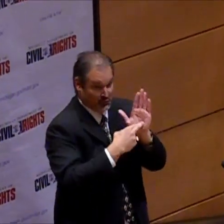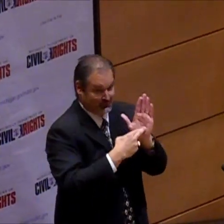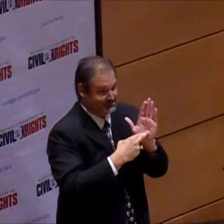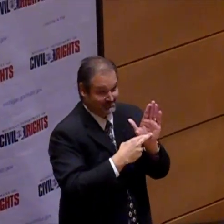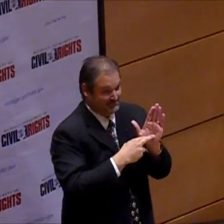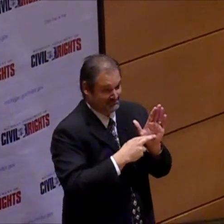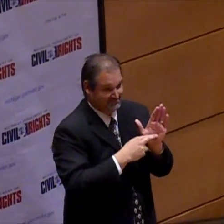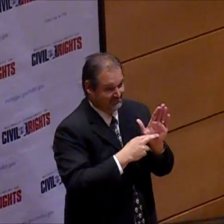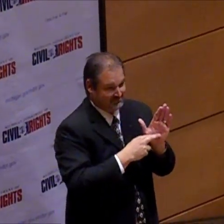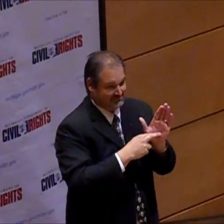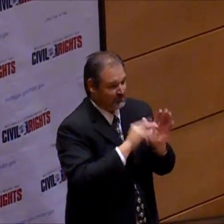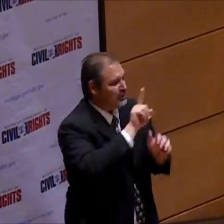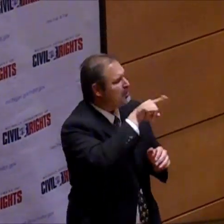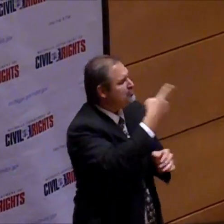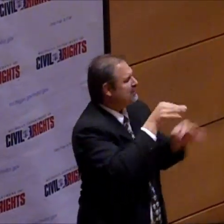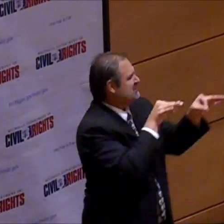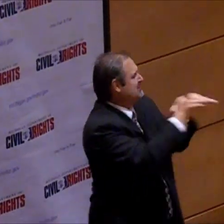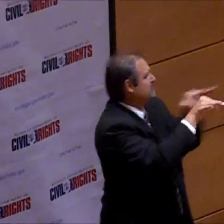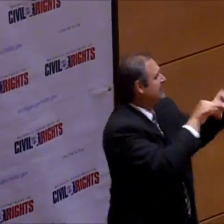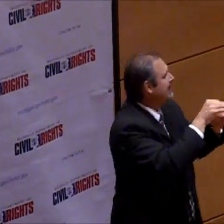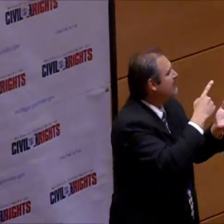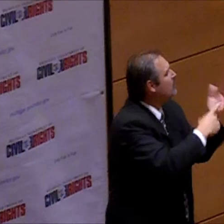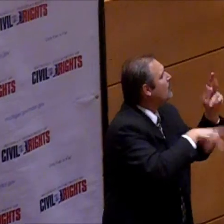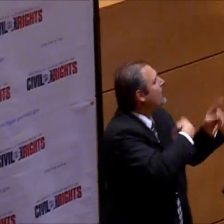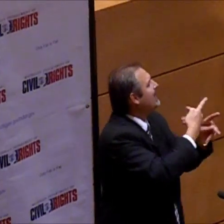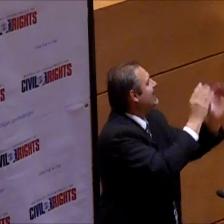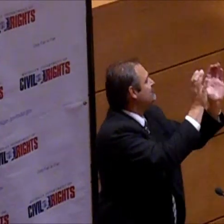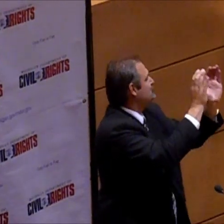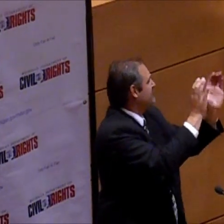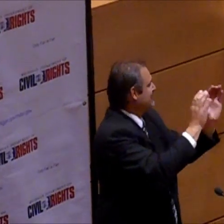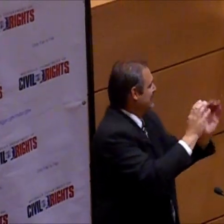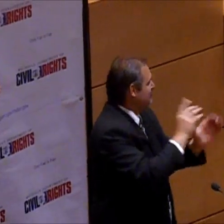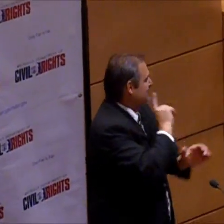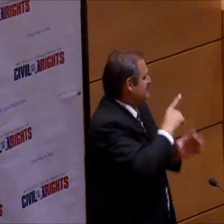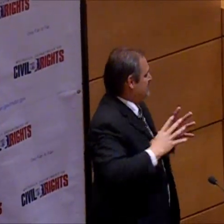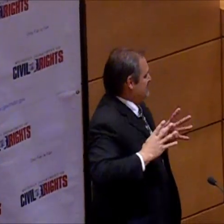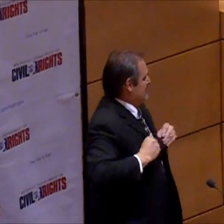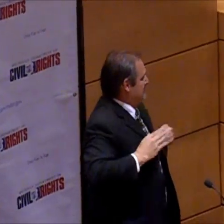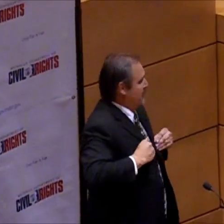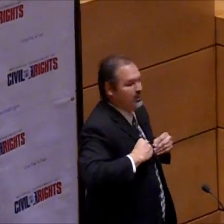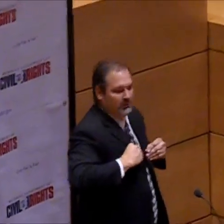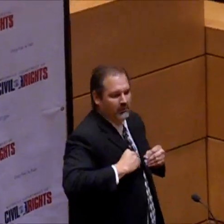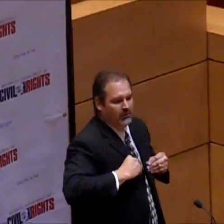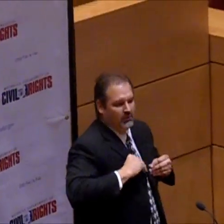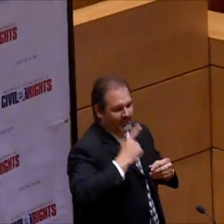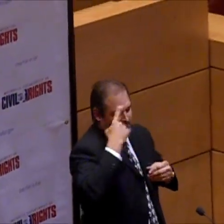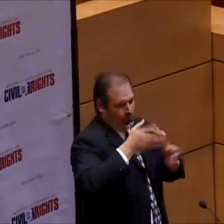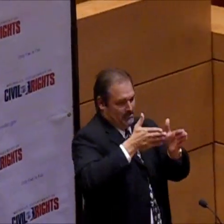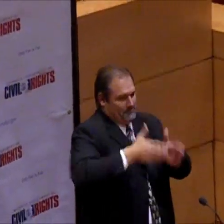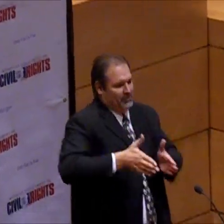But we didn't have a set of rules to go along with the law. To explain the different kind of certifications that would be acceptable